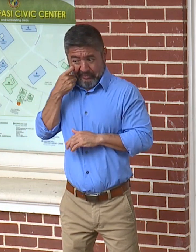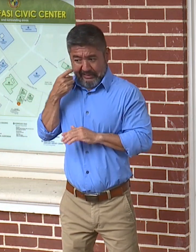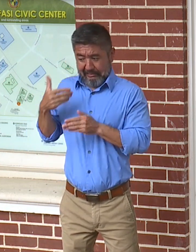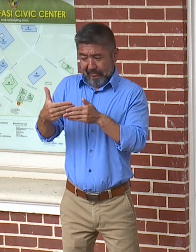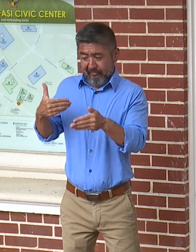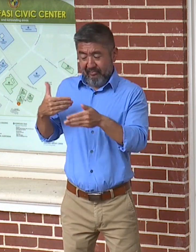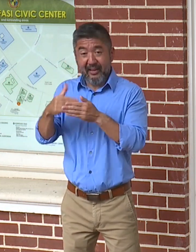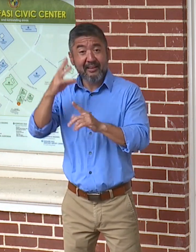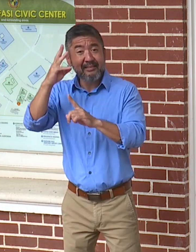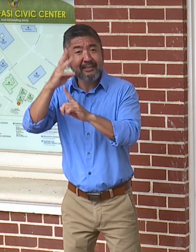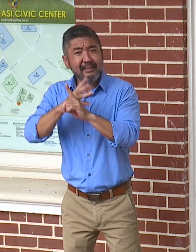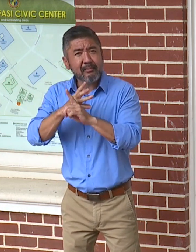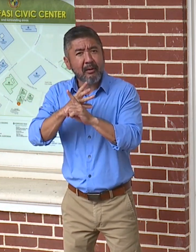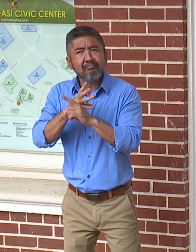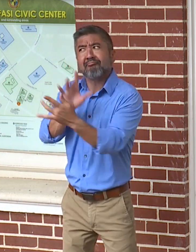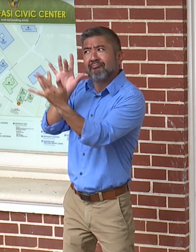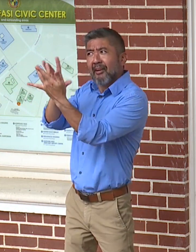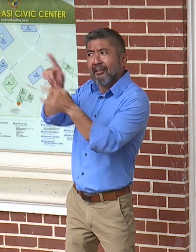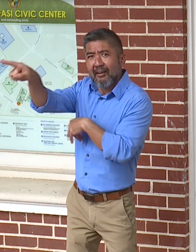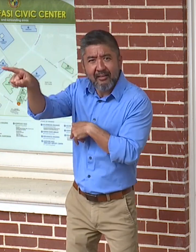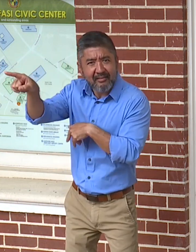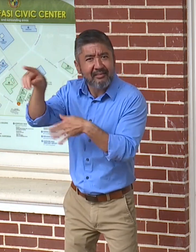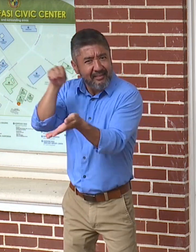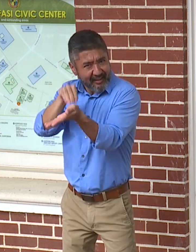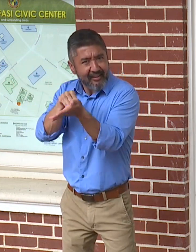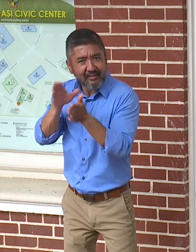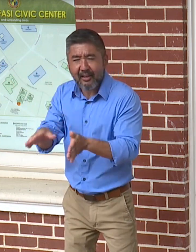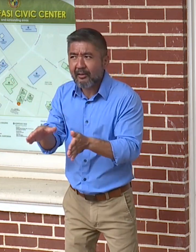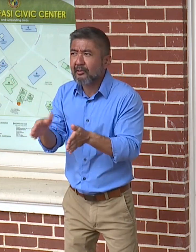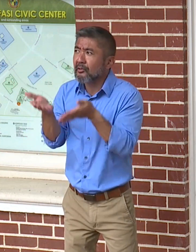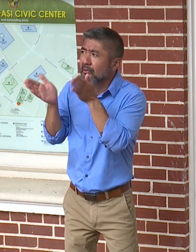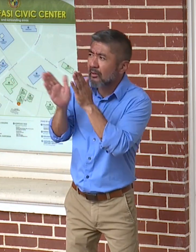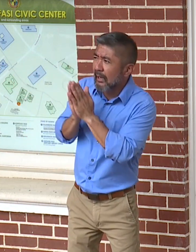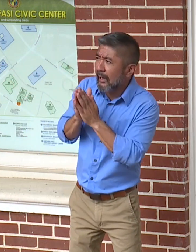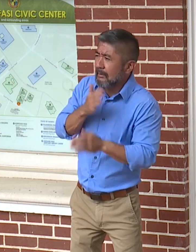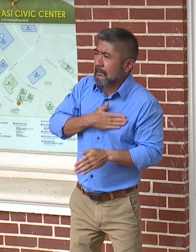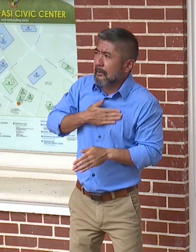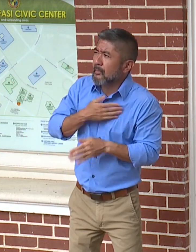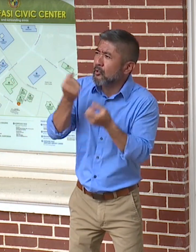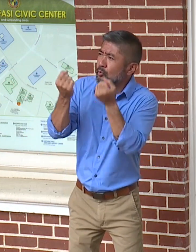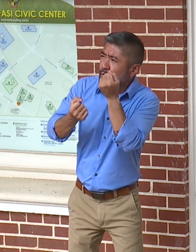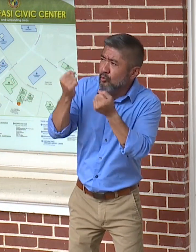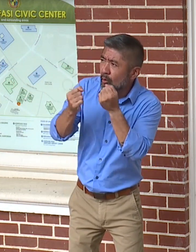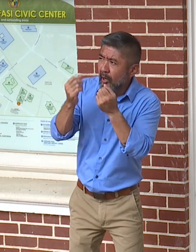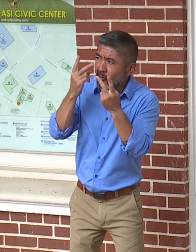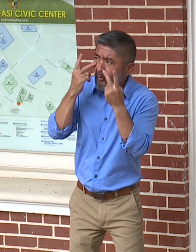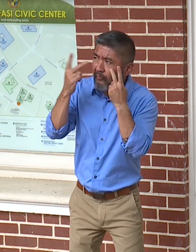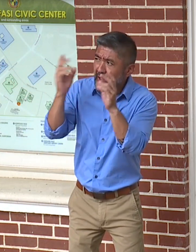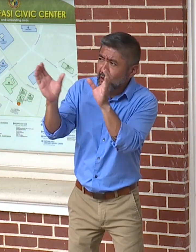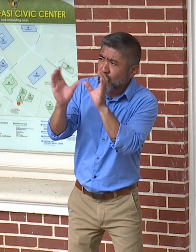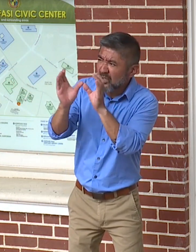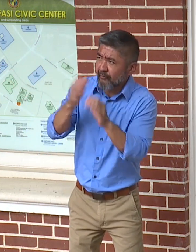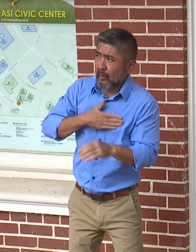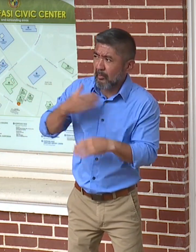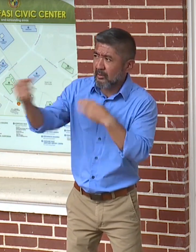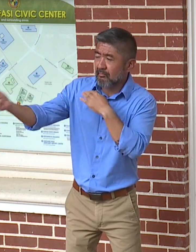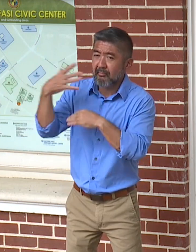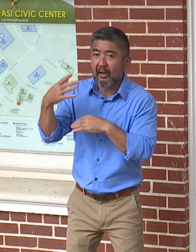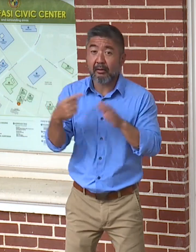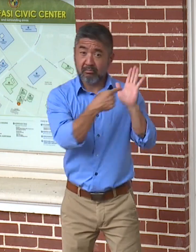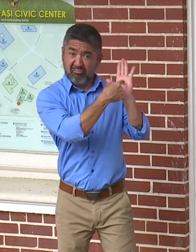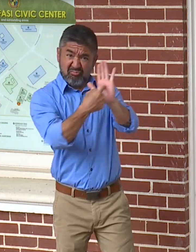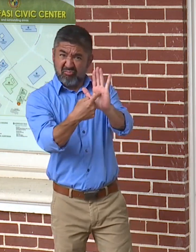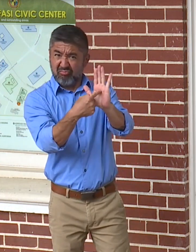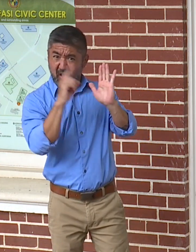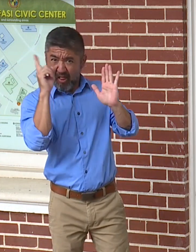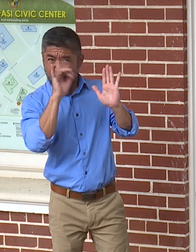reach out to that doctor and ask them to provide you a completed driver's vision certificate. This is an example